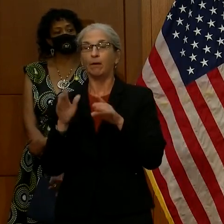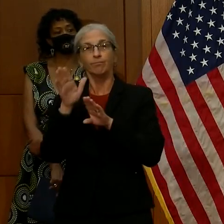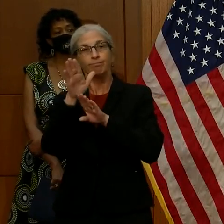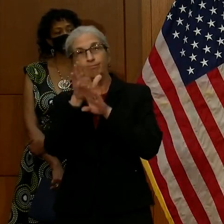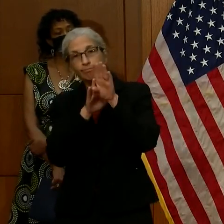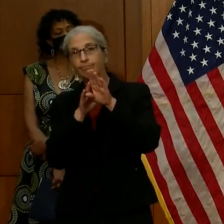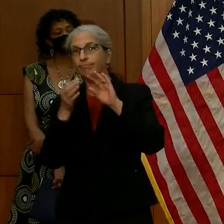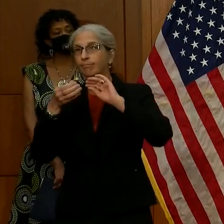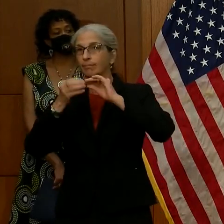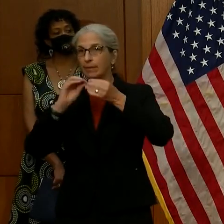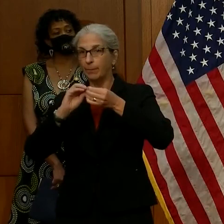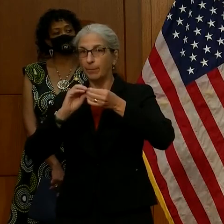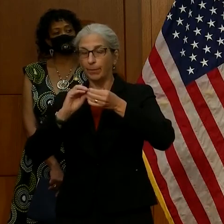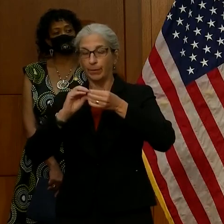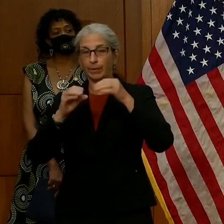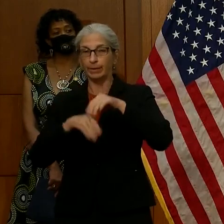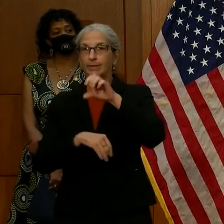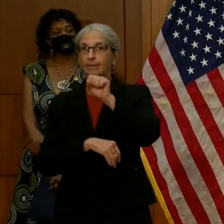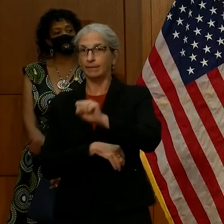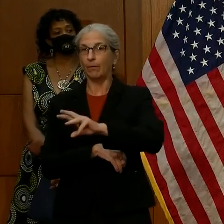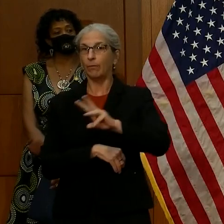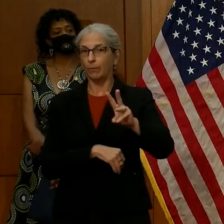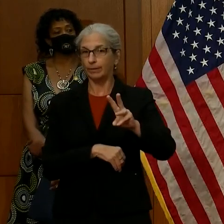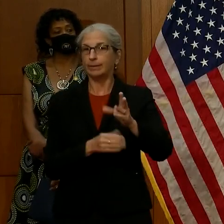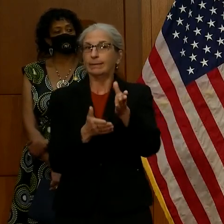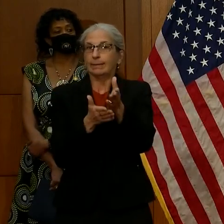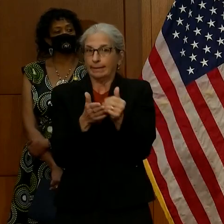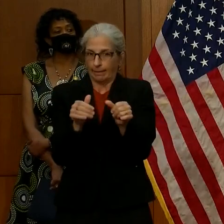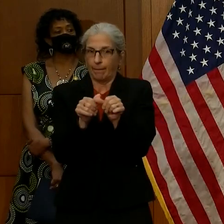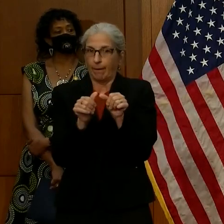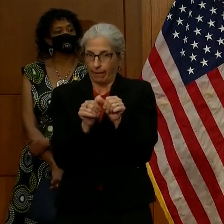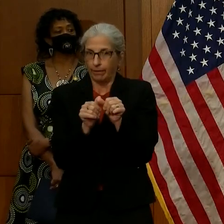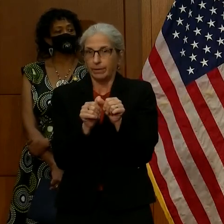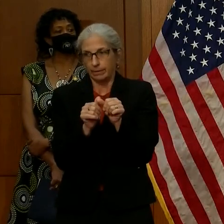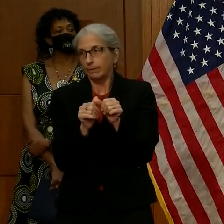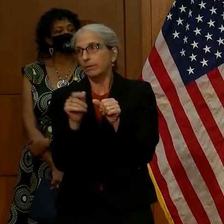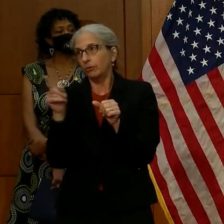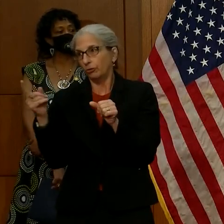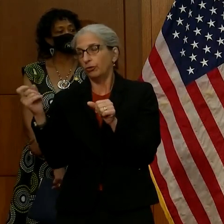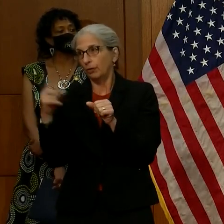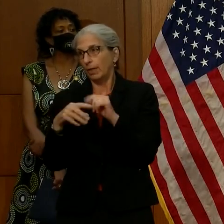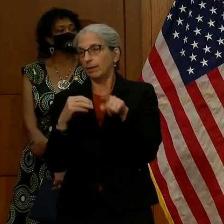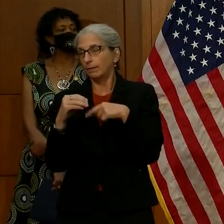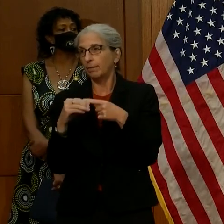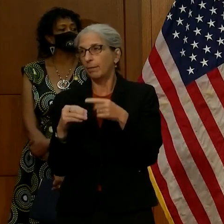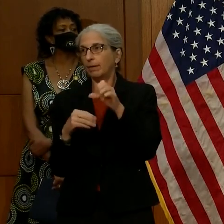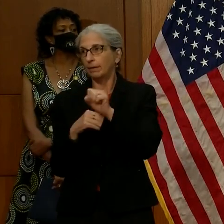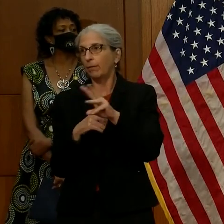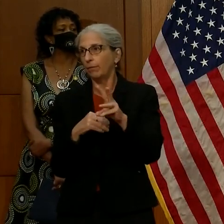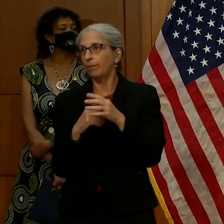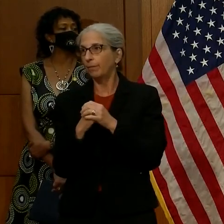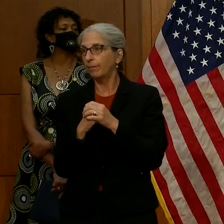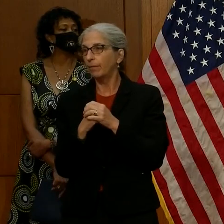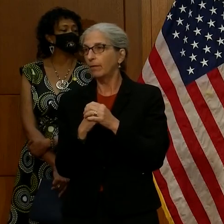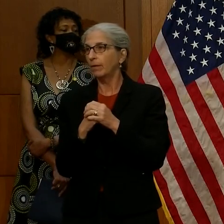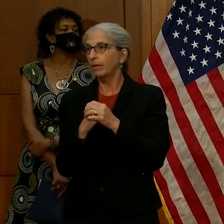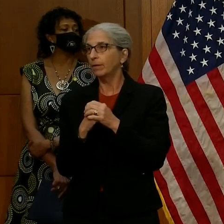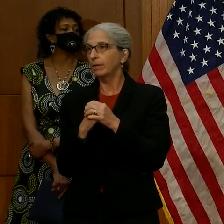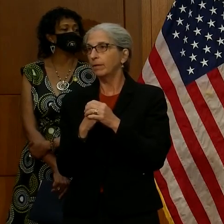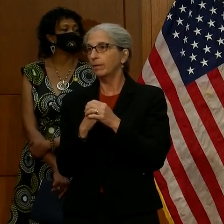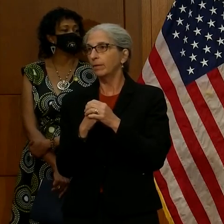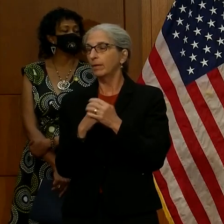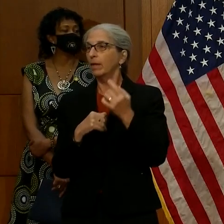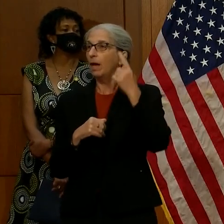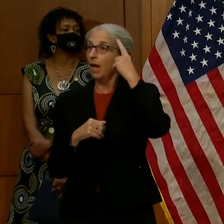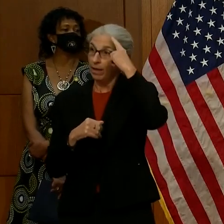rate of infection in some areas of Virginia and specifically this question I ask about the southwest. So, you I think